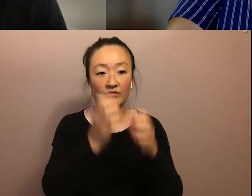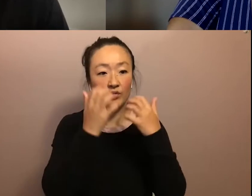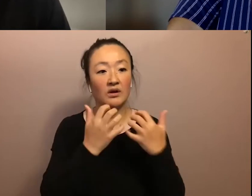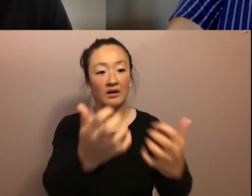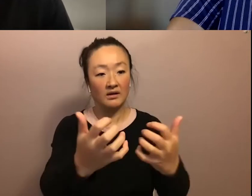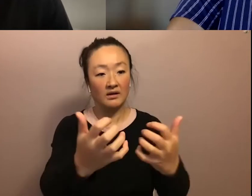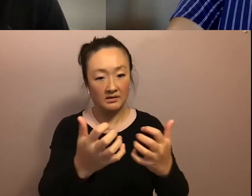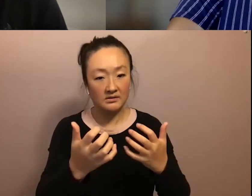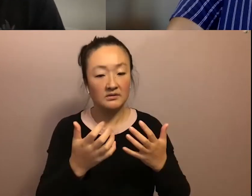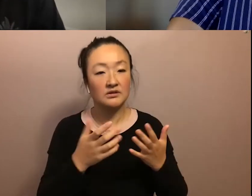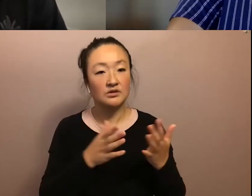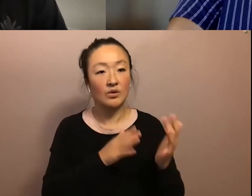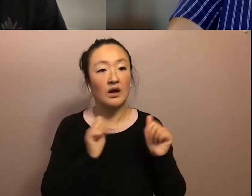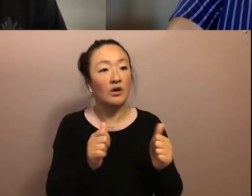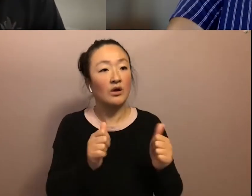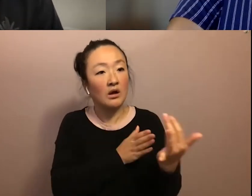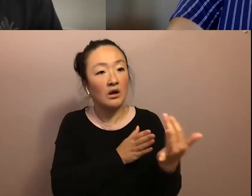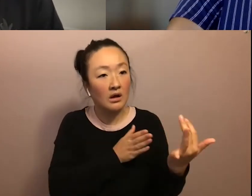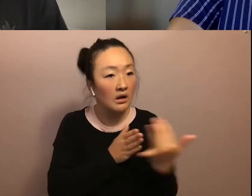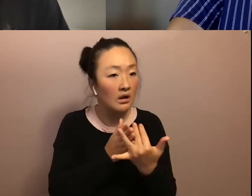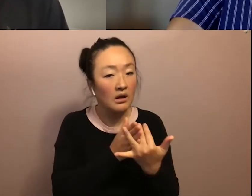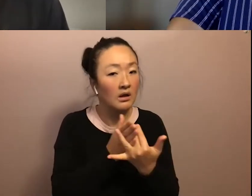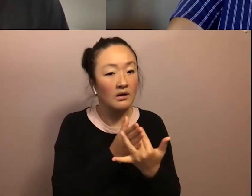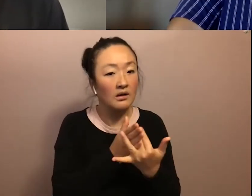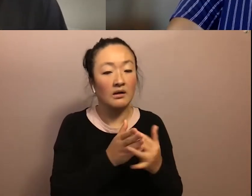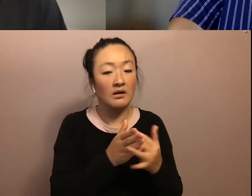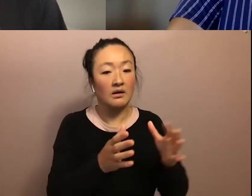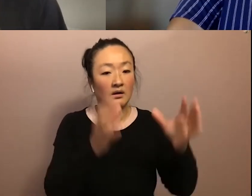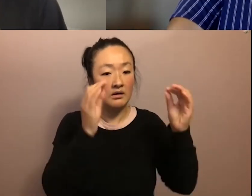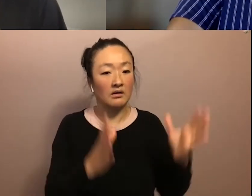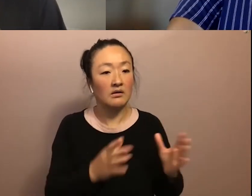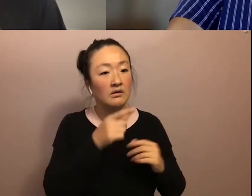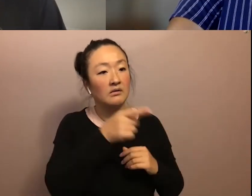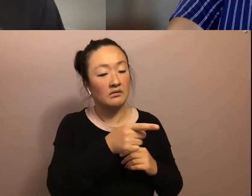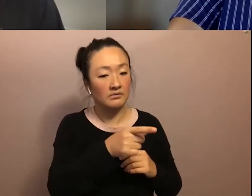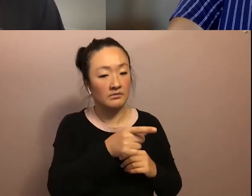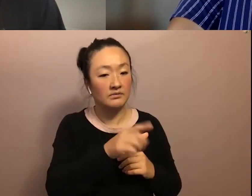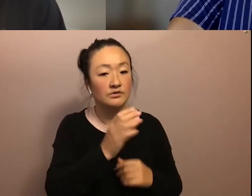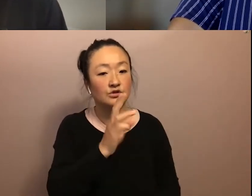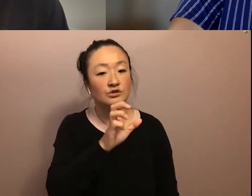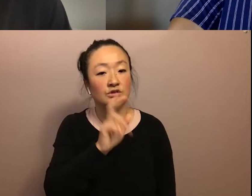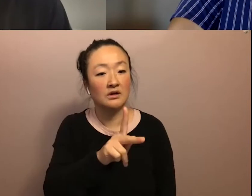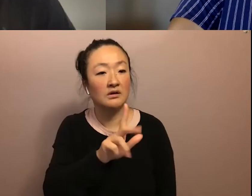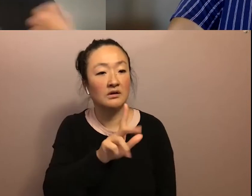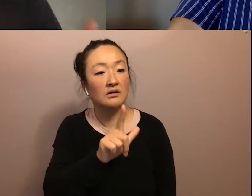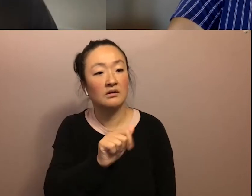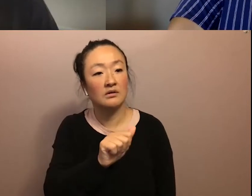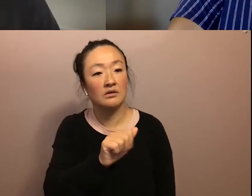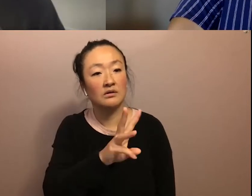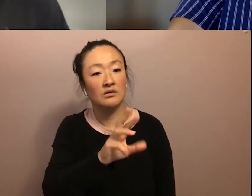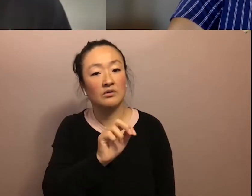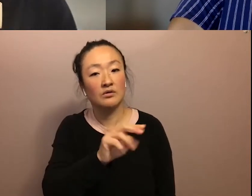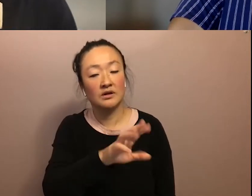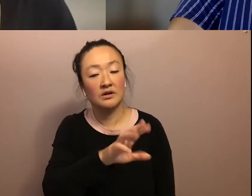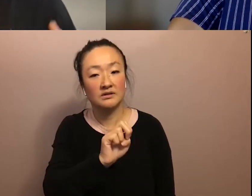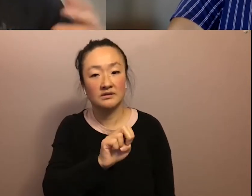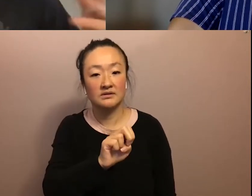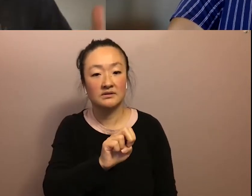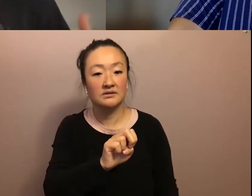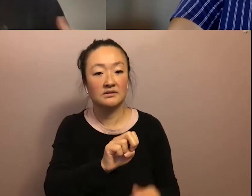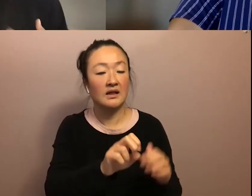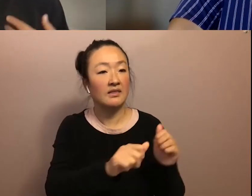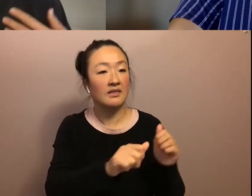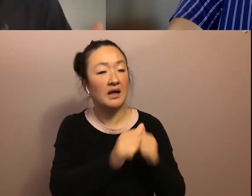like make it through. Um, Professor Chuck Lawrence calls this, you know, the, the passing and trespassing in the academy.